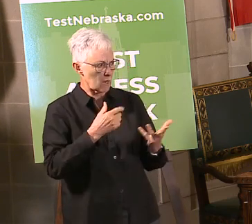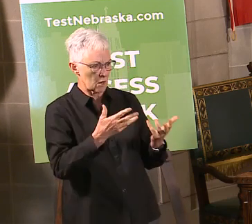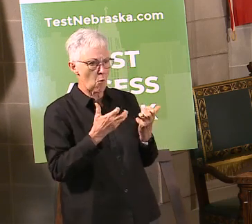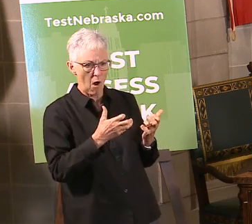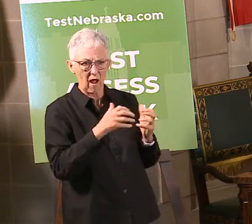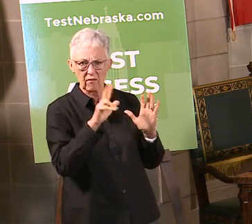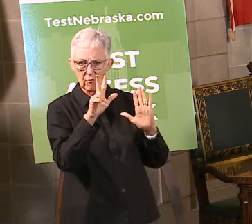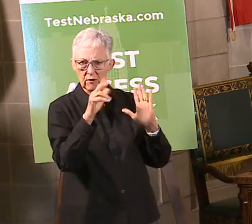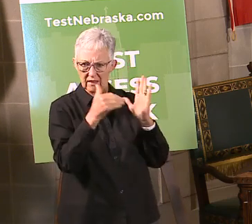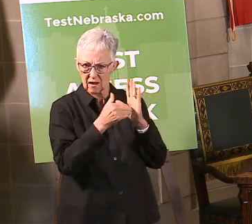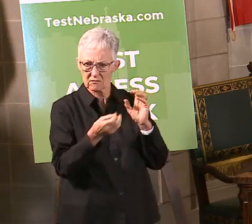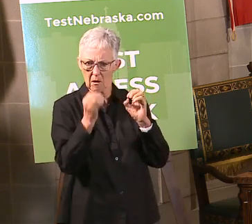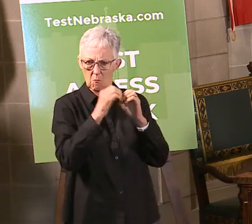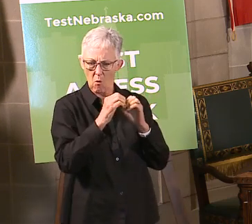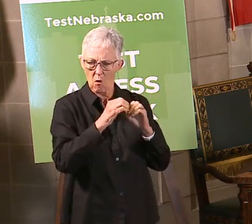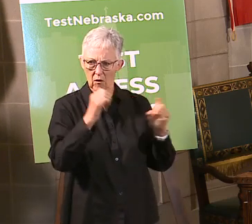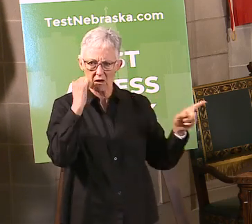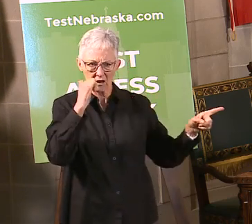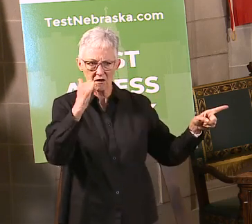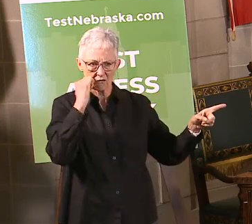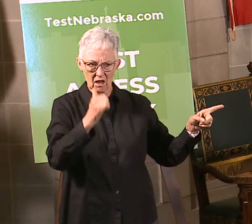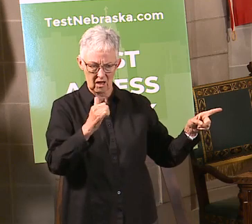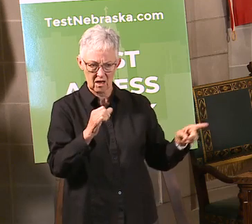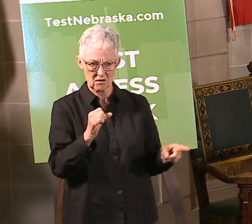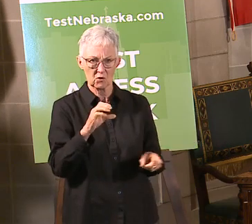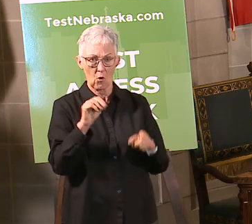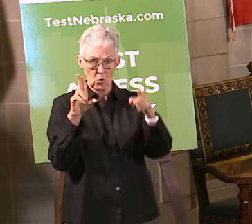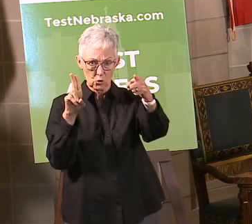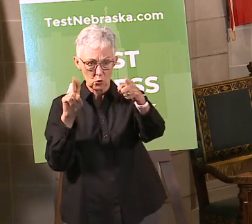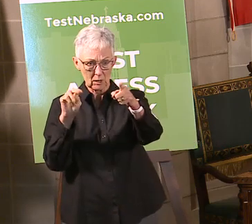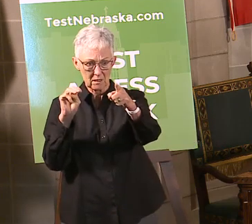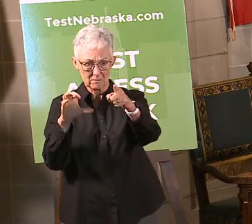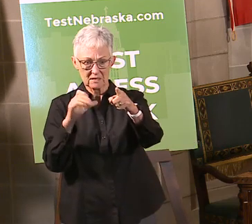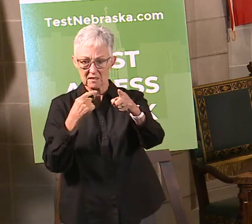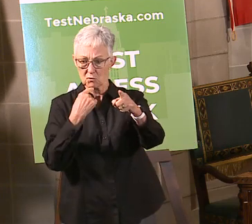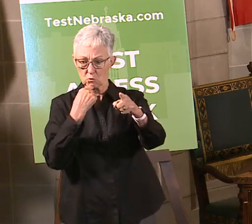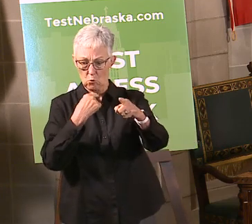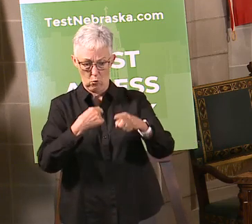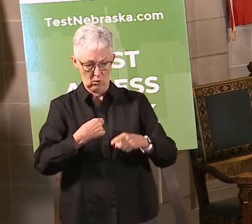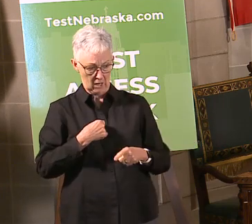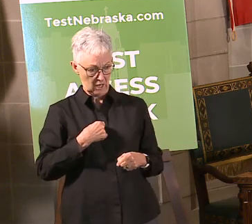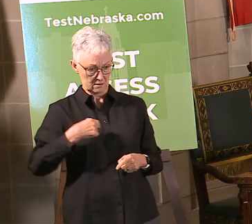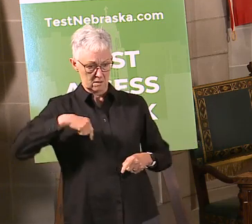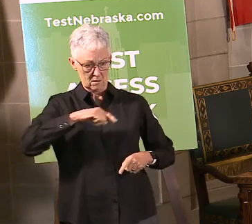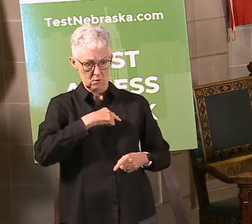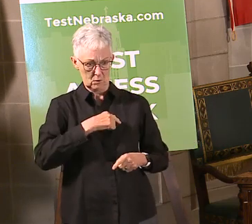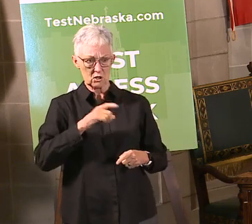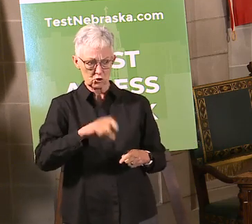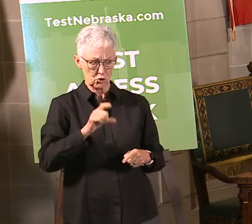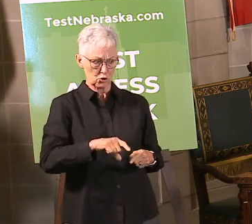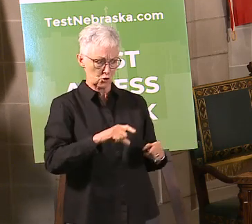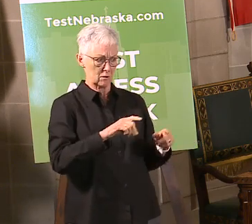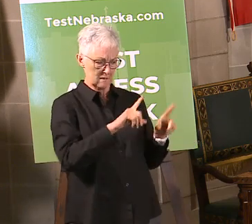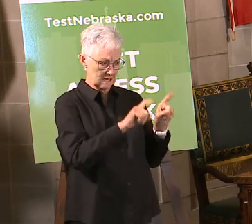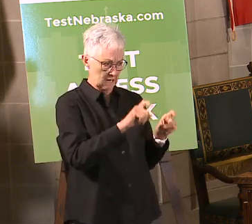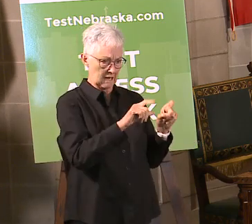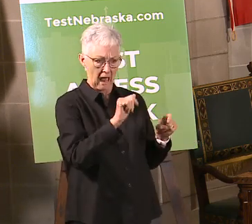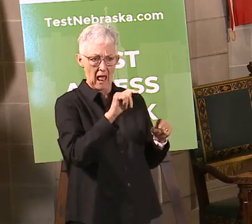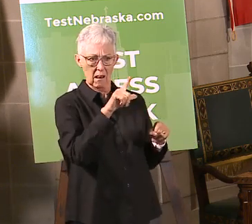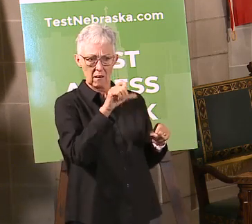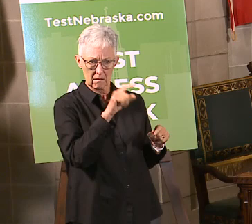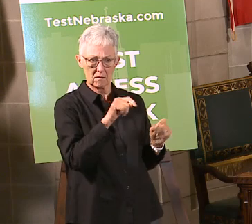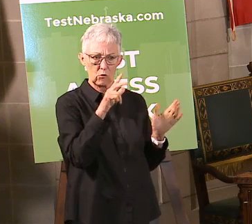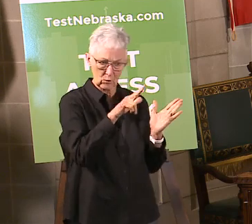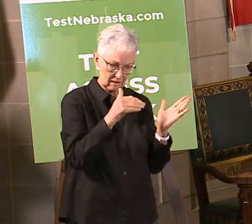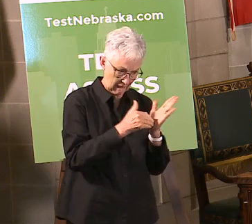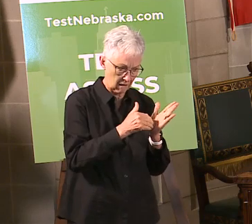that they wanted us to get to 3,000 tests a day, so we went out and figured out a way to do it. And not only 3,000 tests a day. When we get ramped up to 3